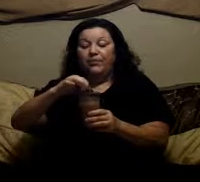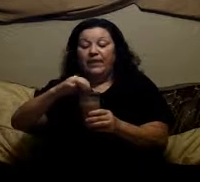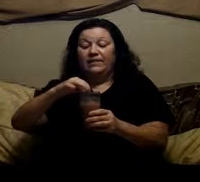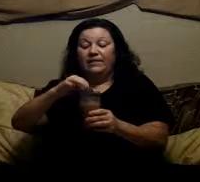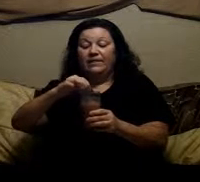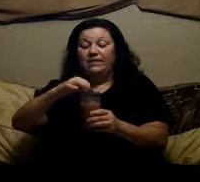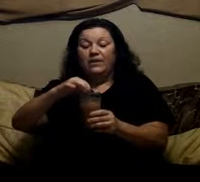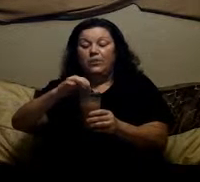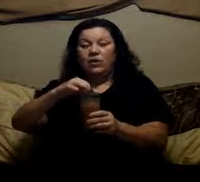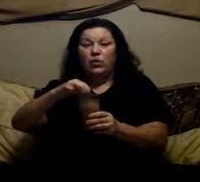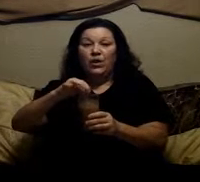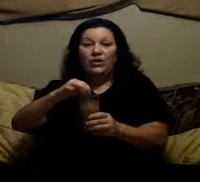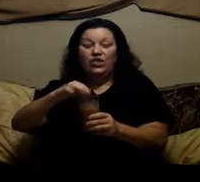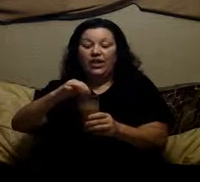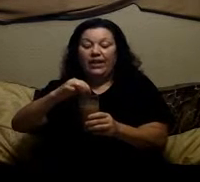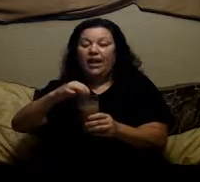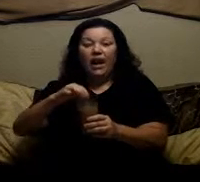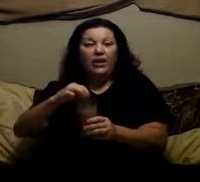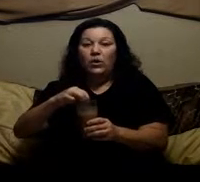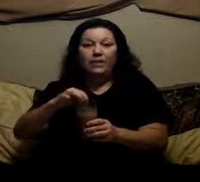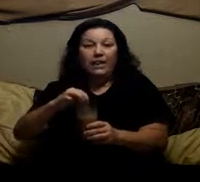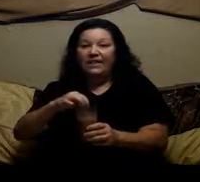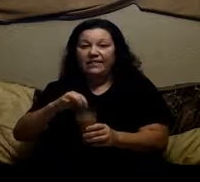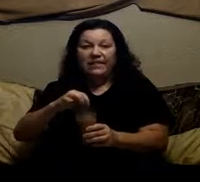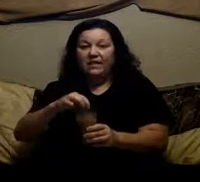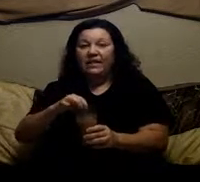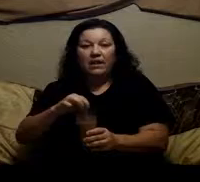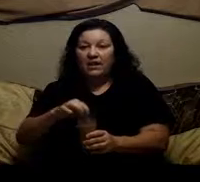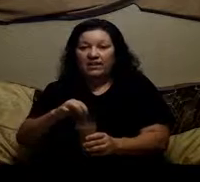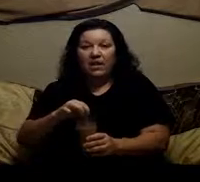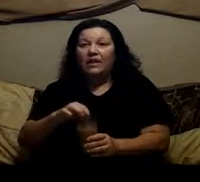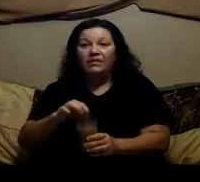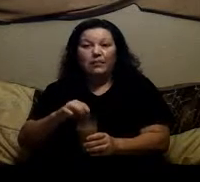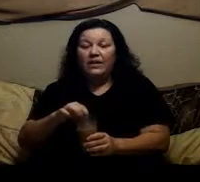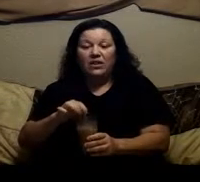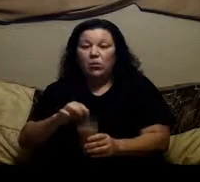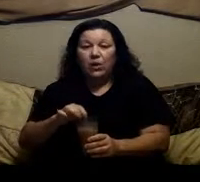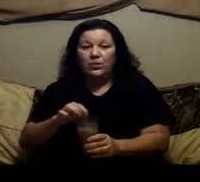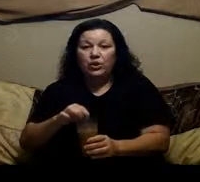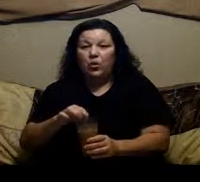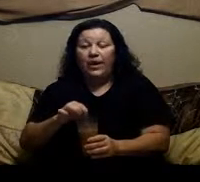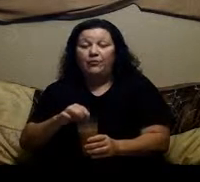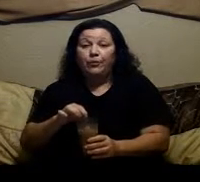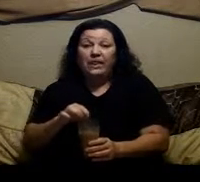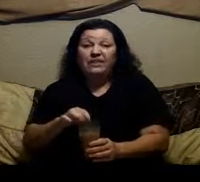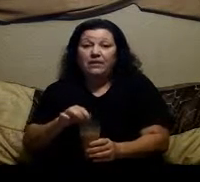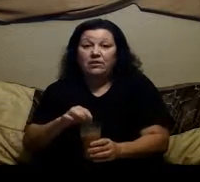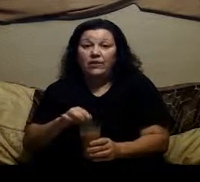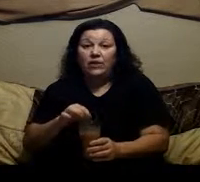Perfect consistency where you want to just chug it. I don't like making a tea It is not something that you want to enjoy and for me teas are very